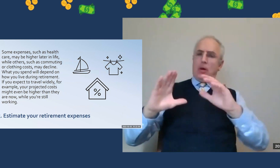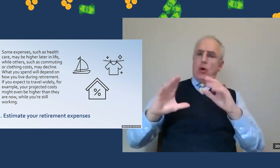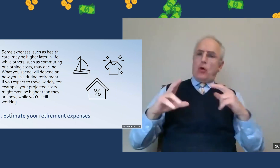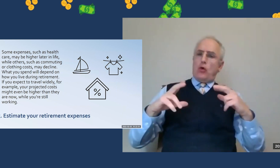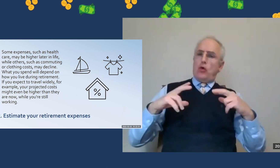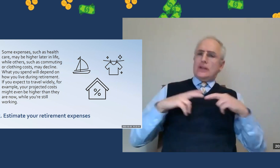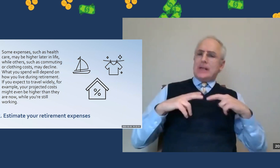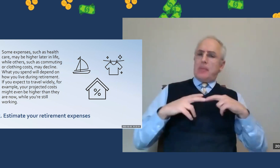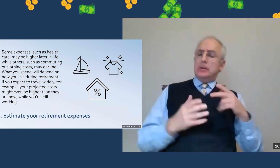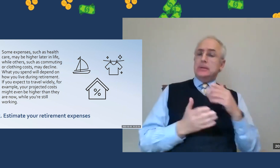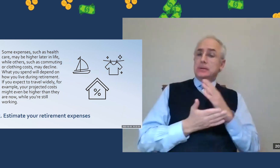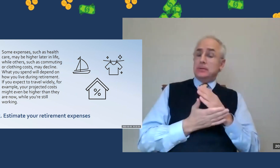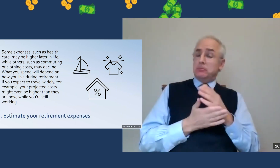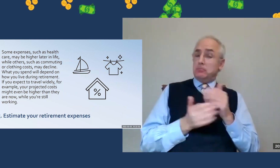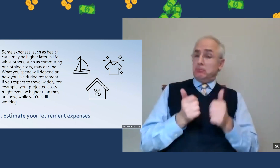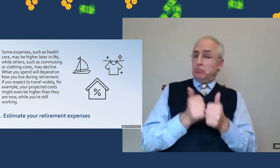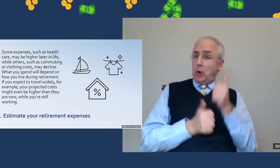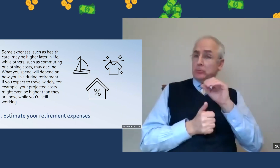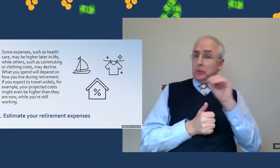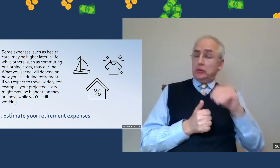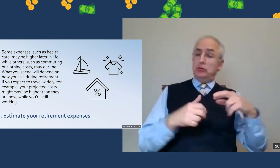So we've talked about the income piece of retirement,